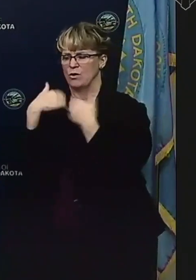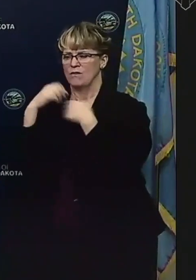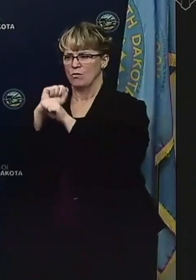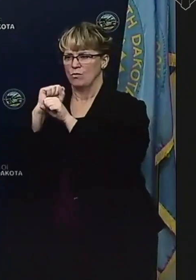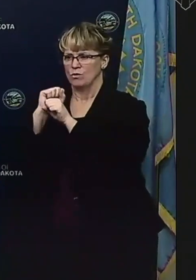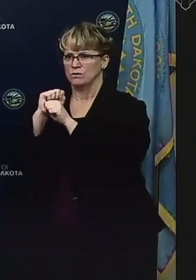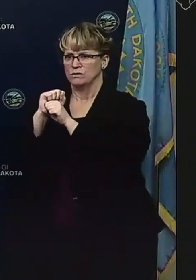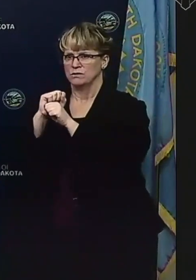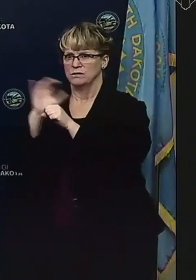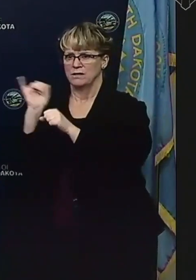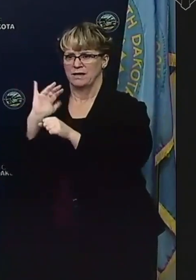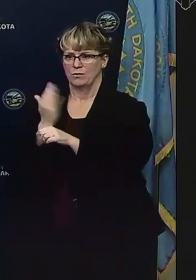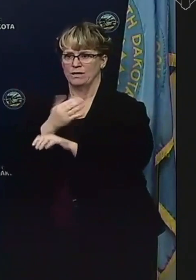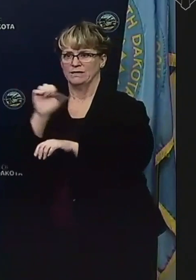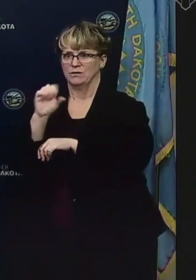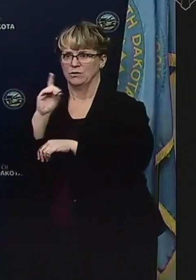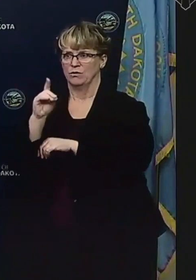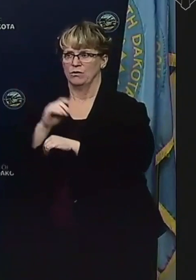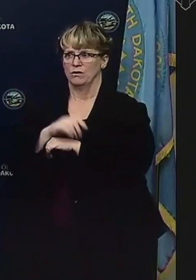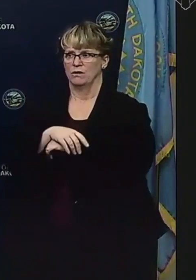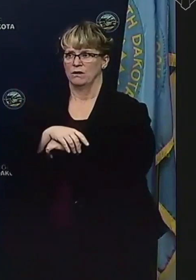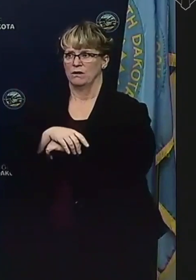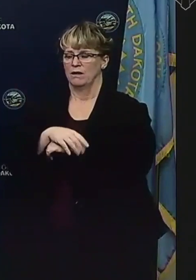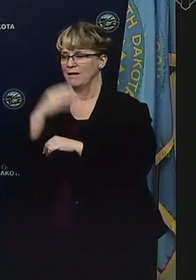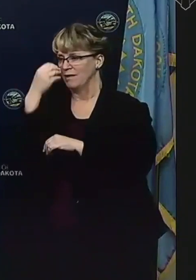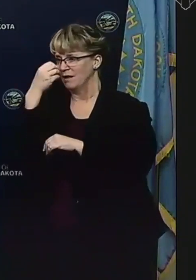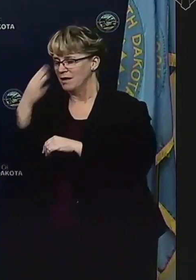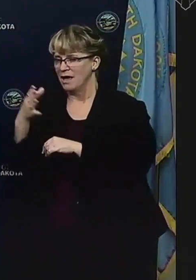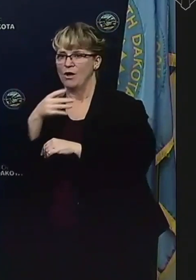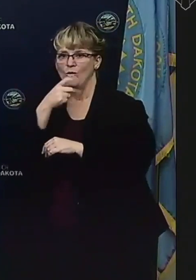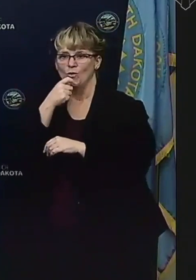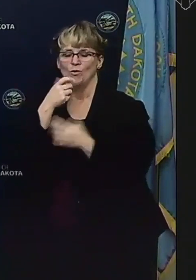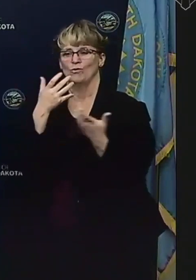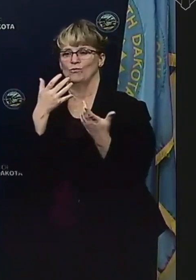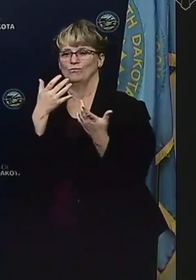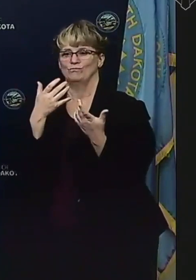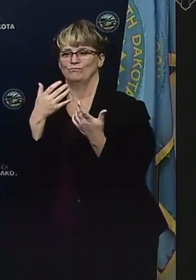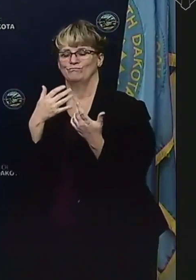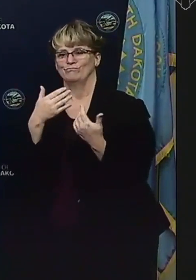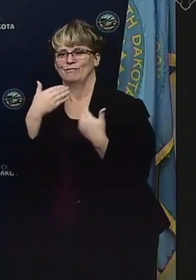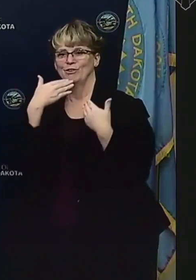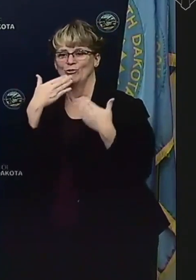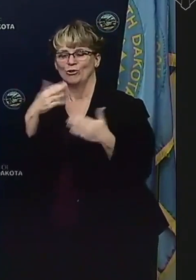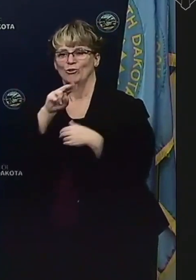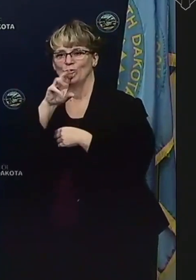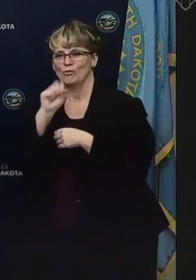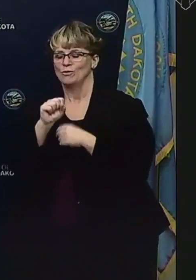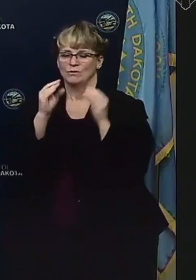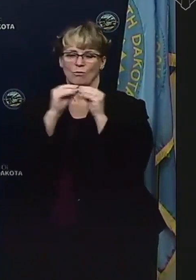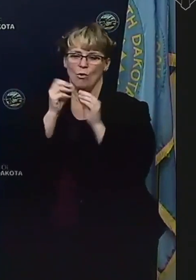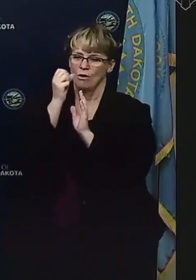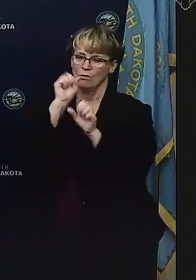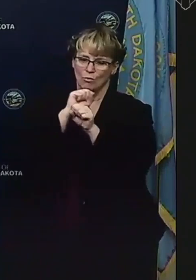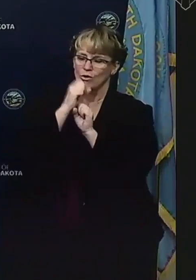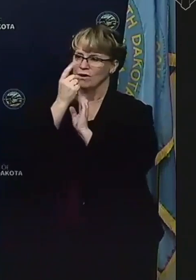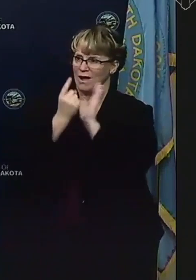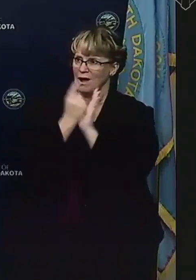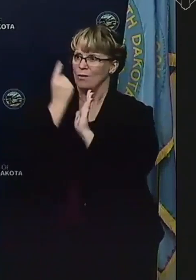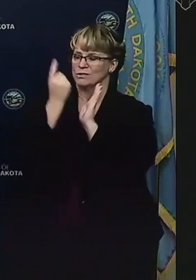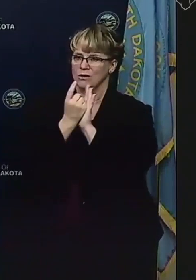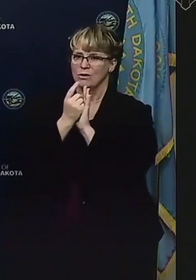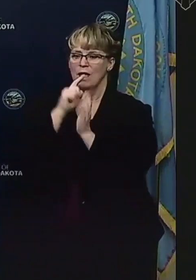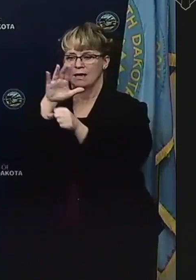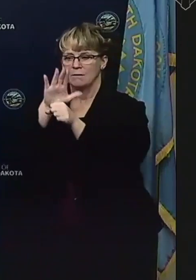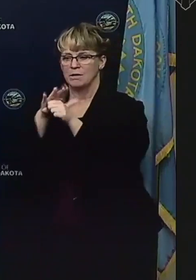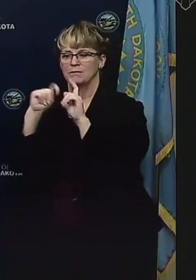partners like we've had. They haven't cared who got the credit. They didn't care who was putting in extra hours or work. They all just committed to